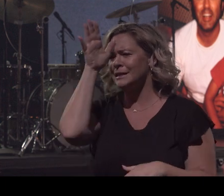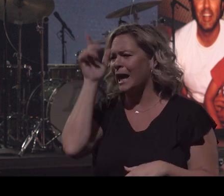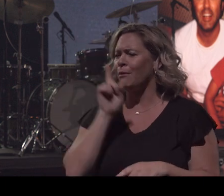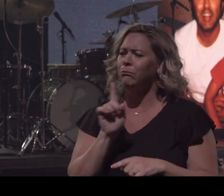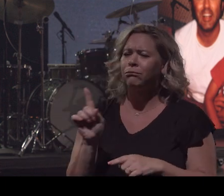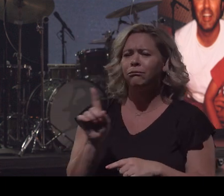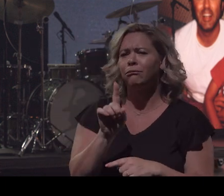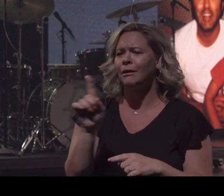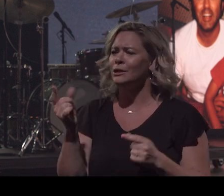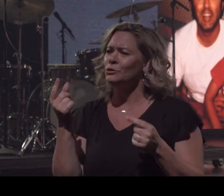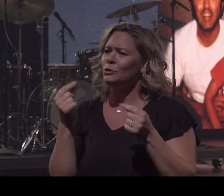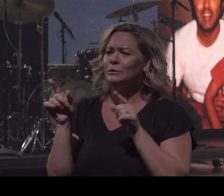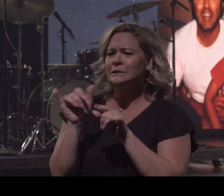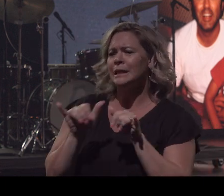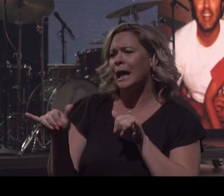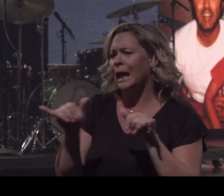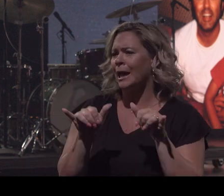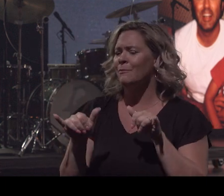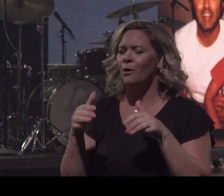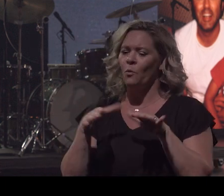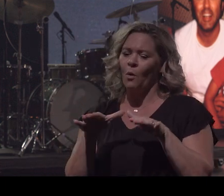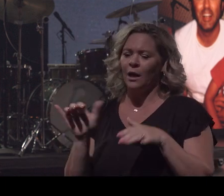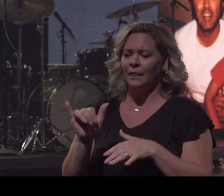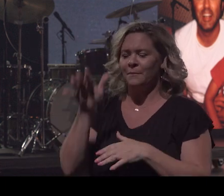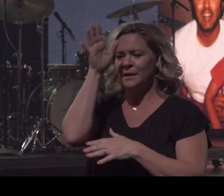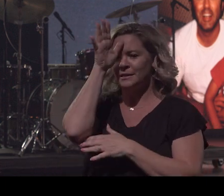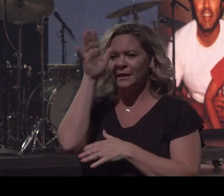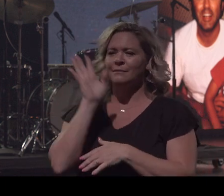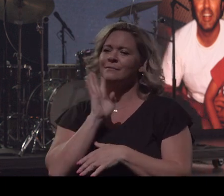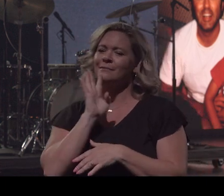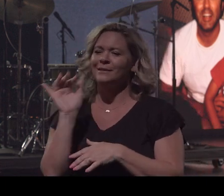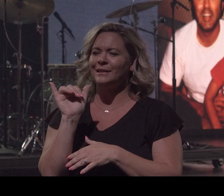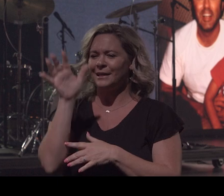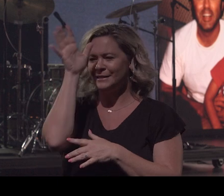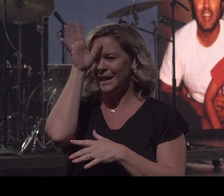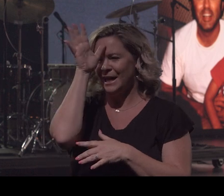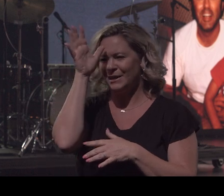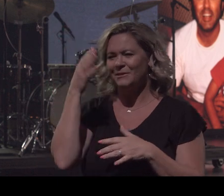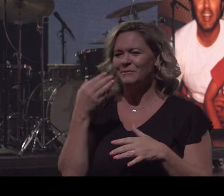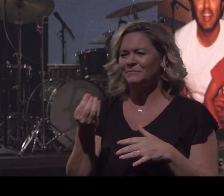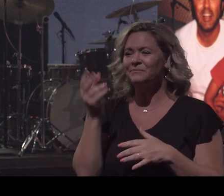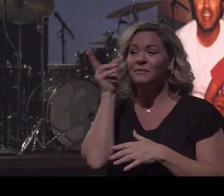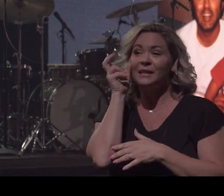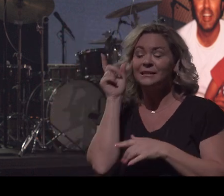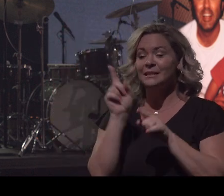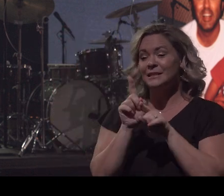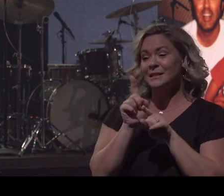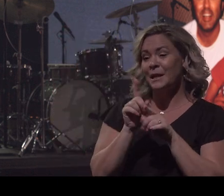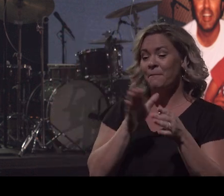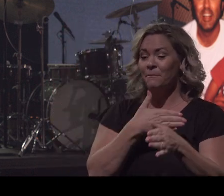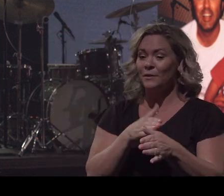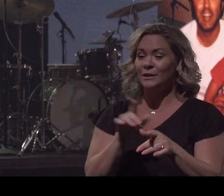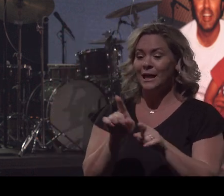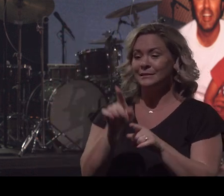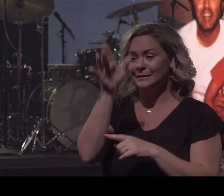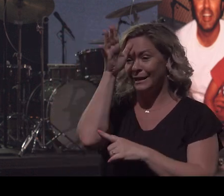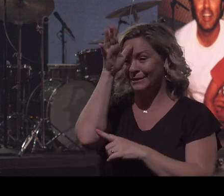what he did I end up walking like my dad and talking like my dad end up listening to the same music as my dad mostly